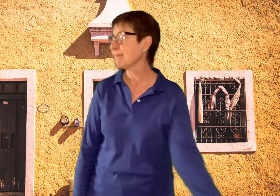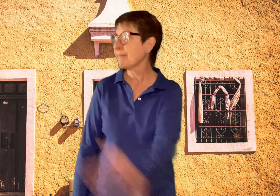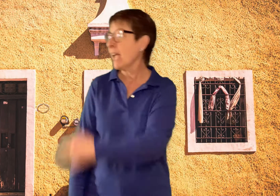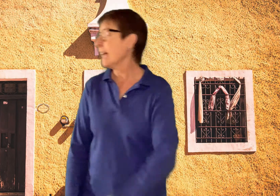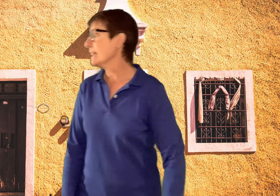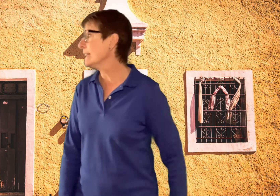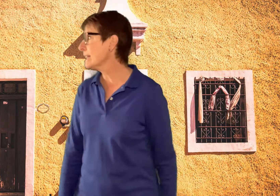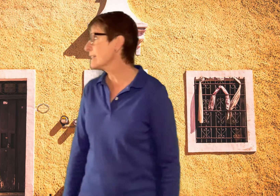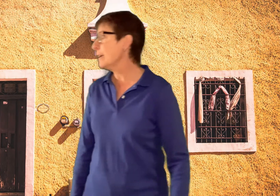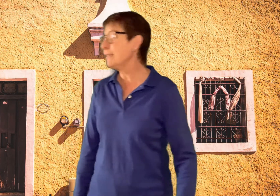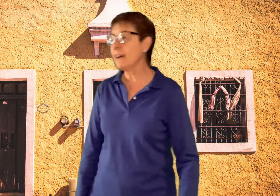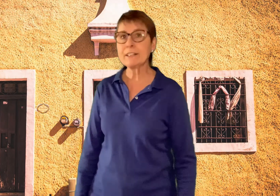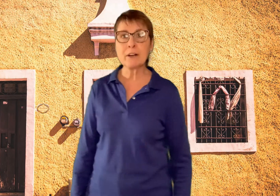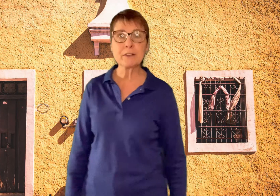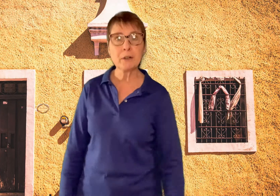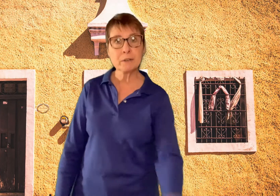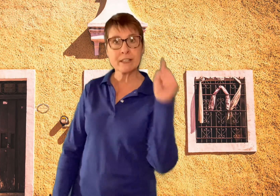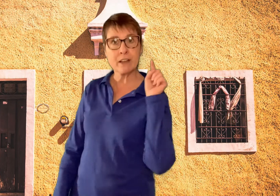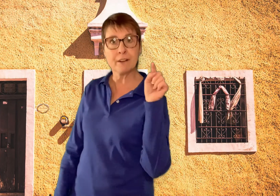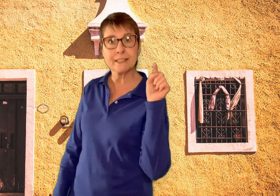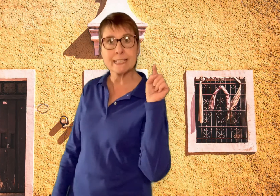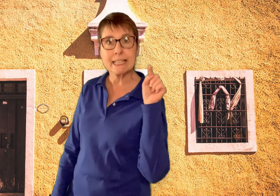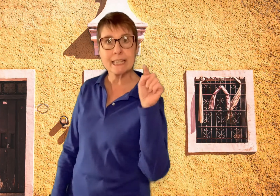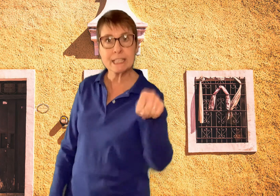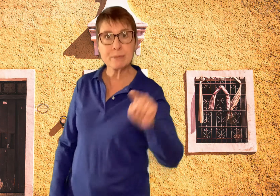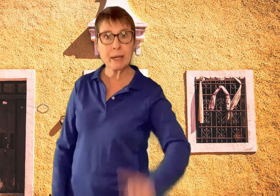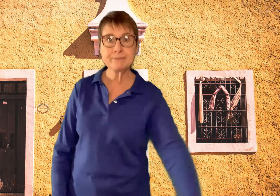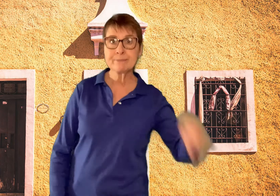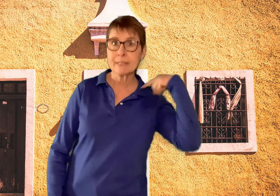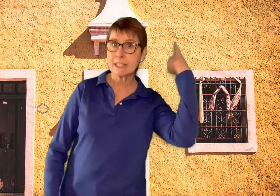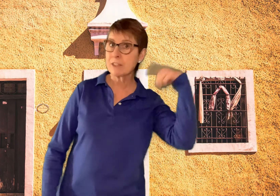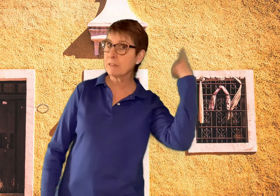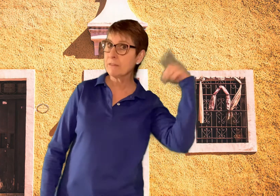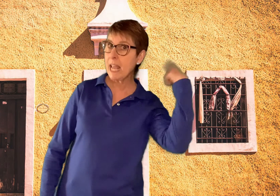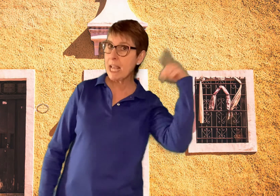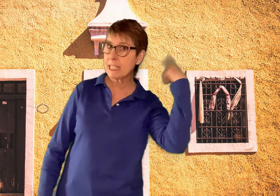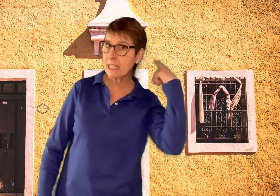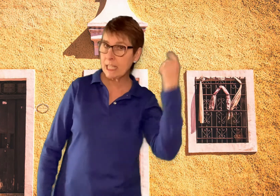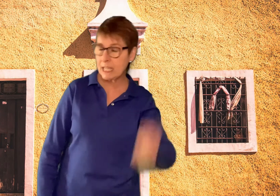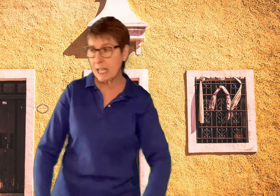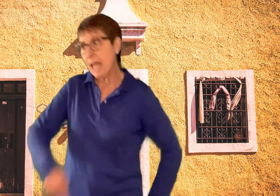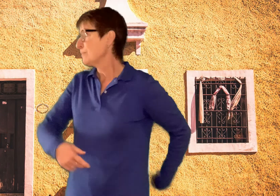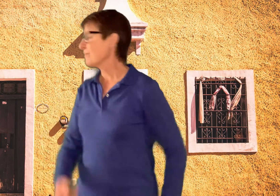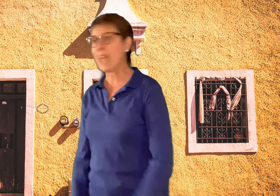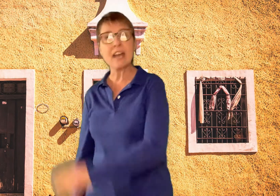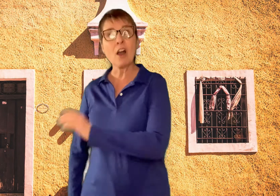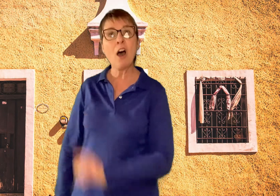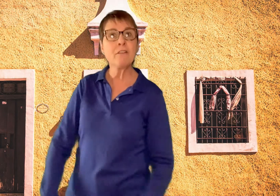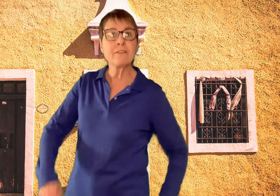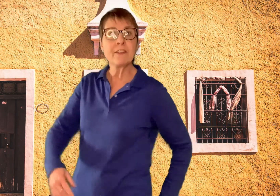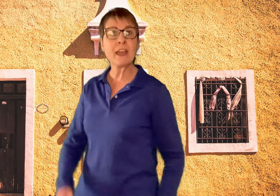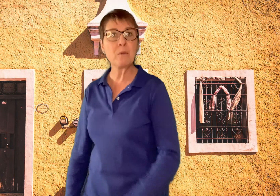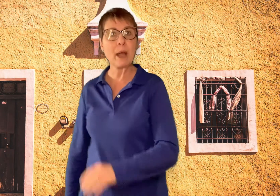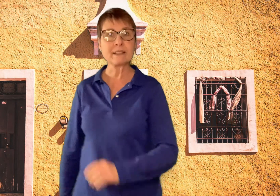let's go find our gold because obviously this one is crazy. And off they went